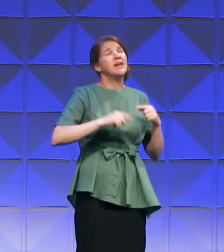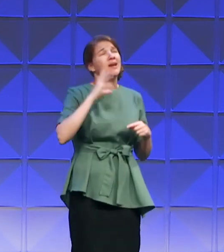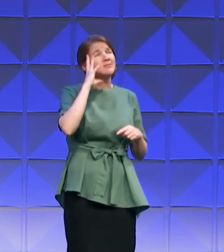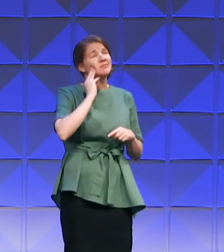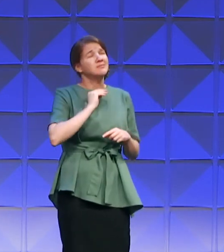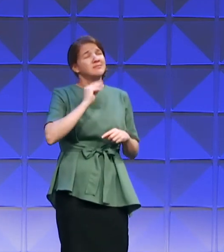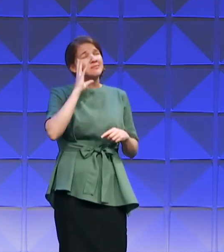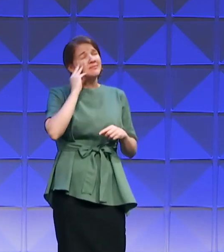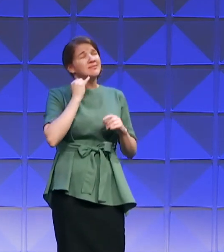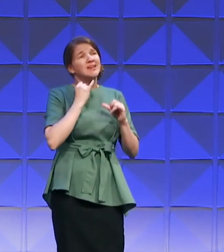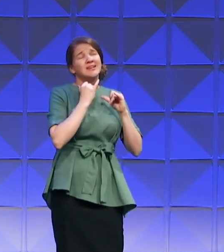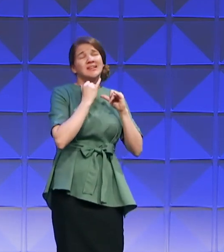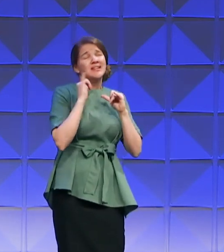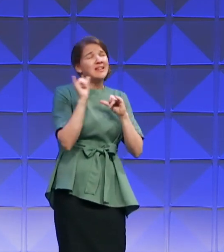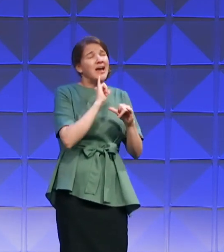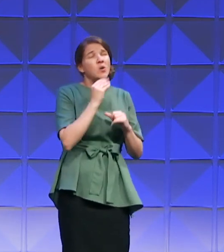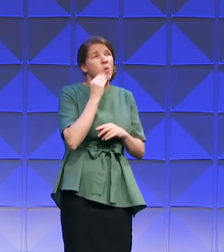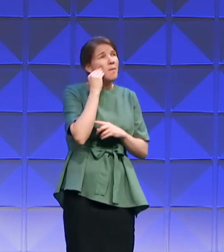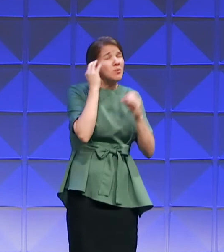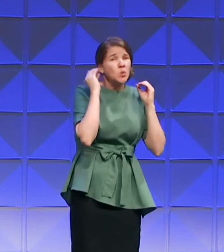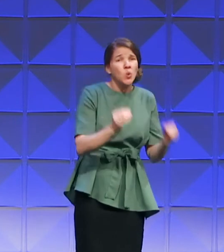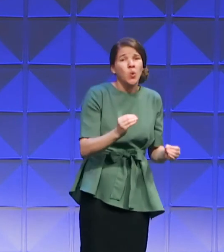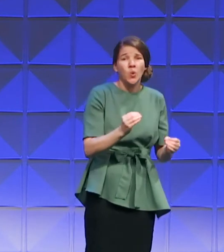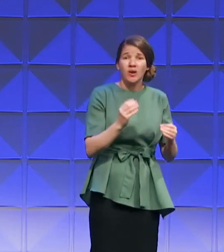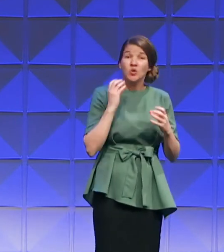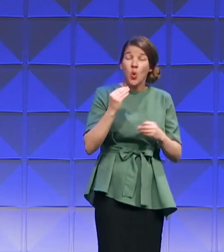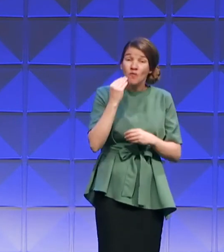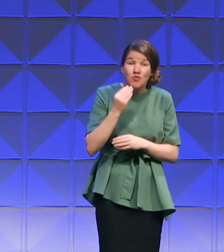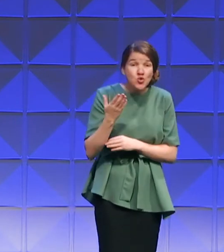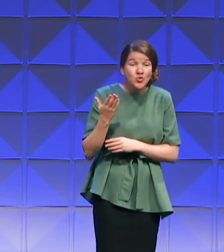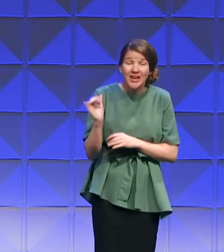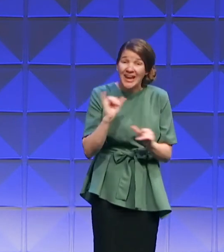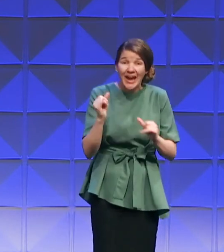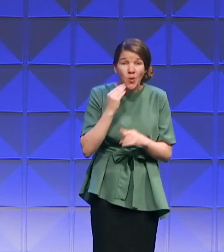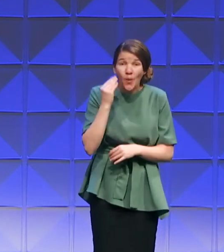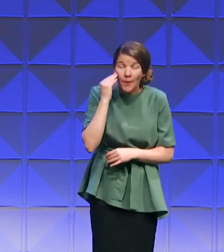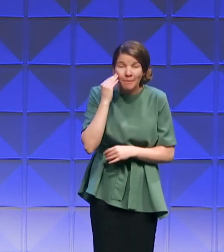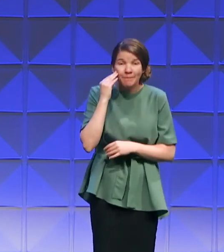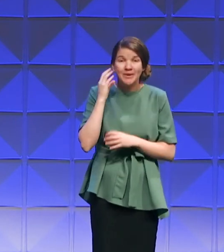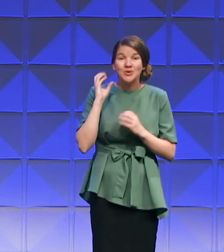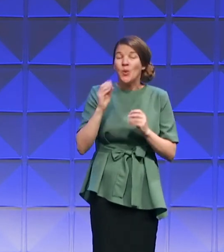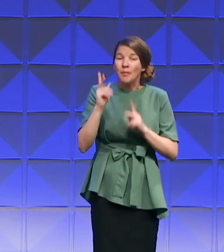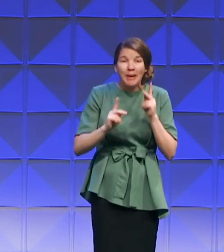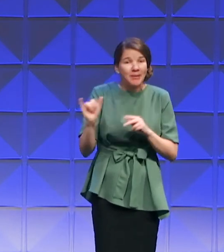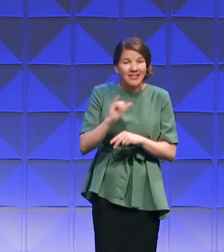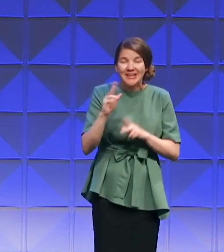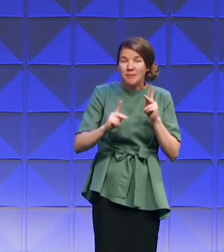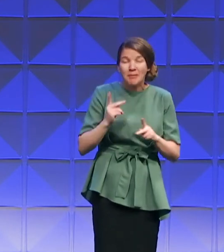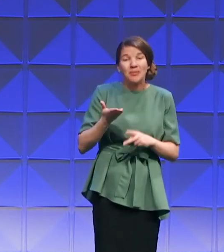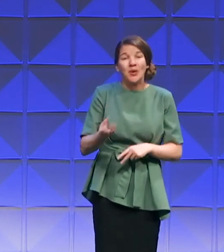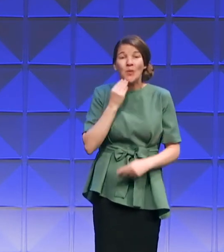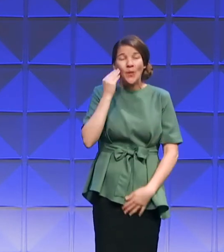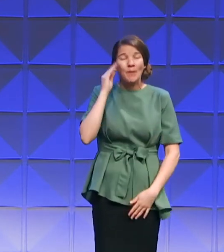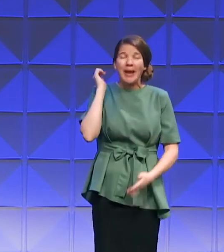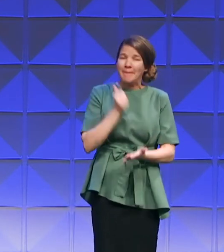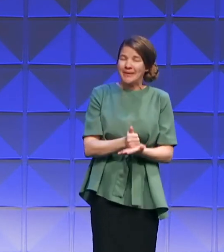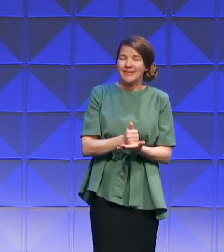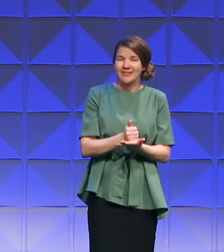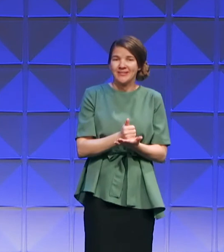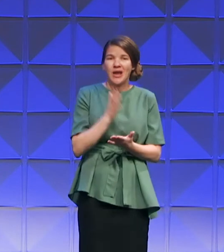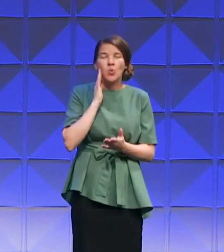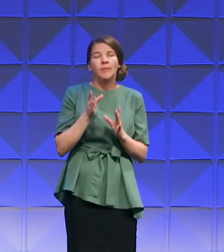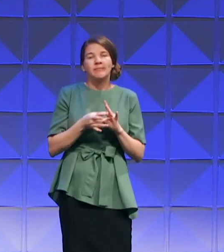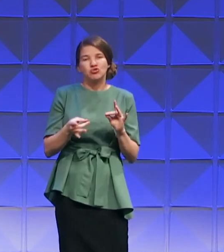like the food at home. There's no people like the people that are at home. Amen. I will mention